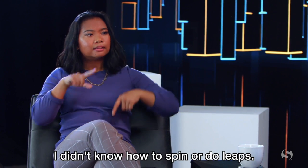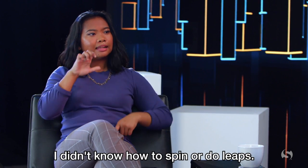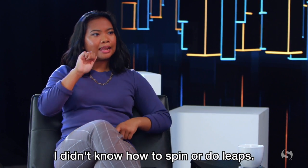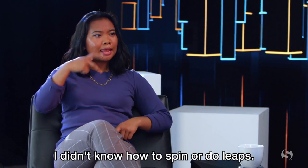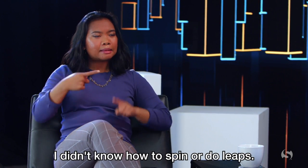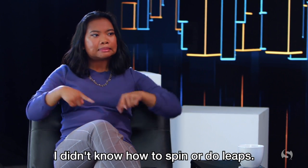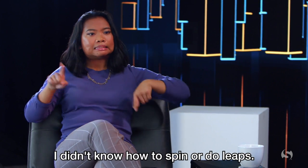leaps.